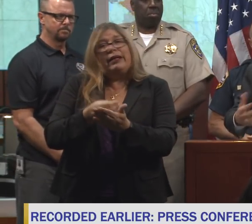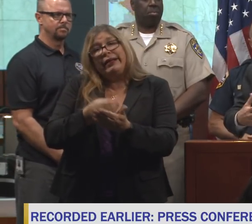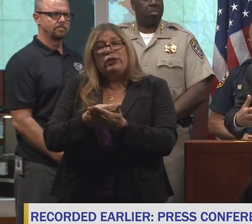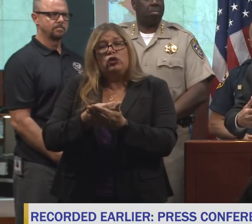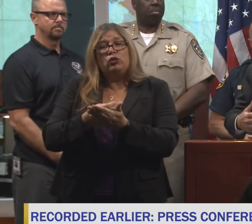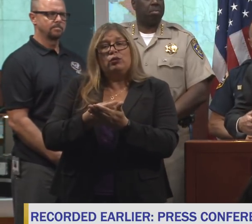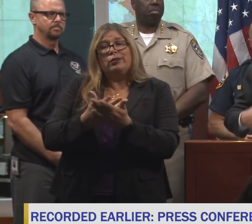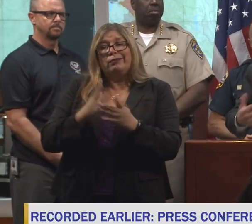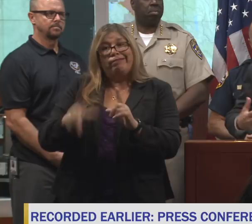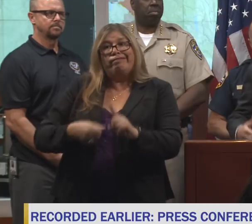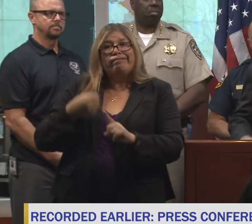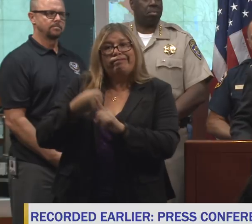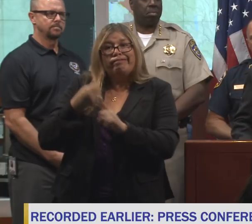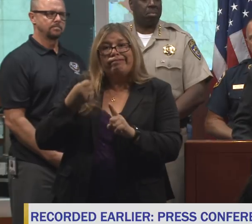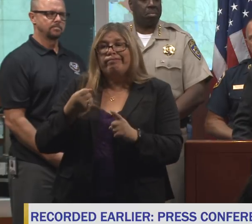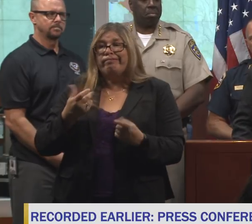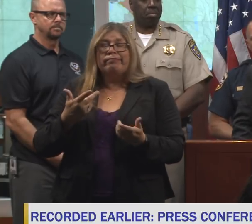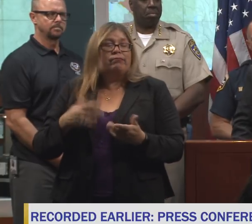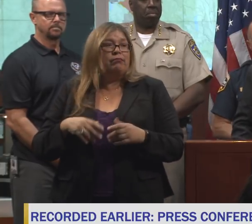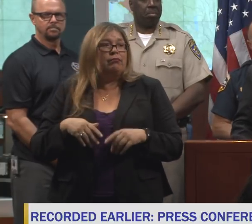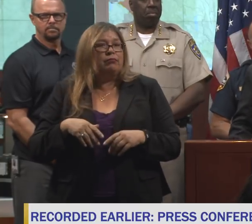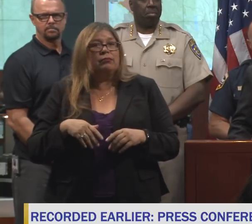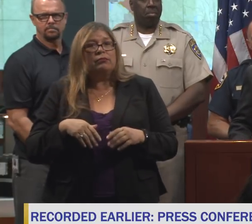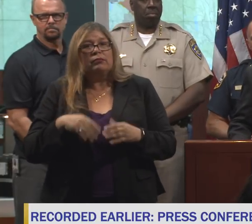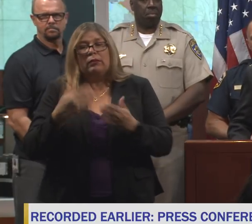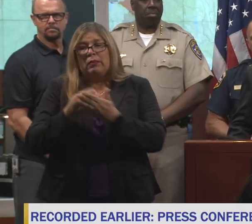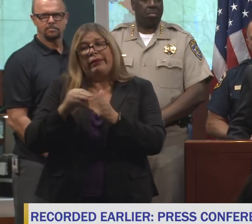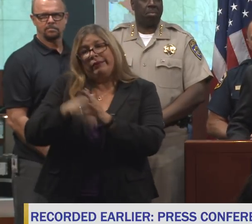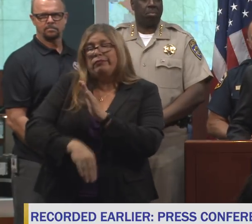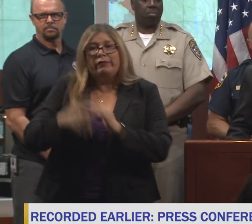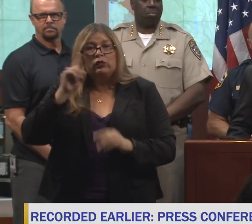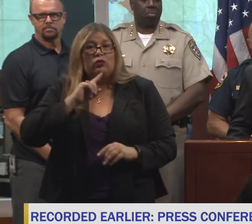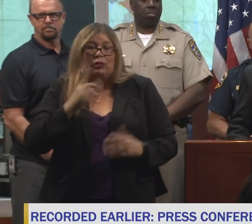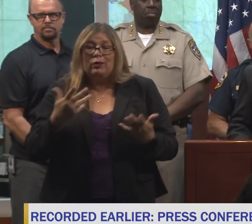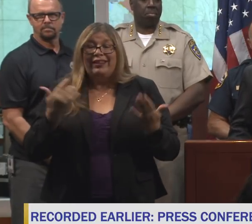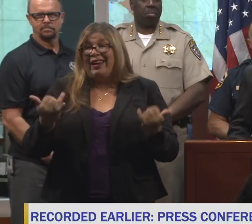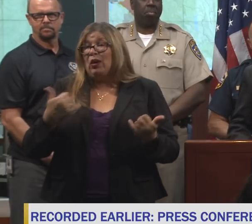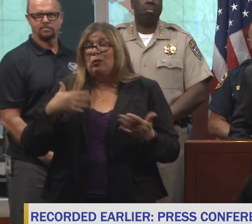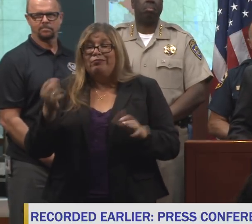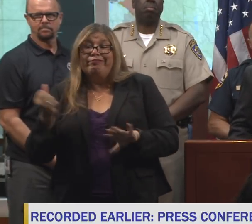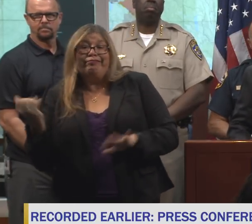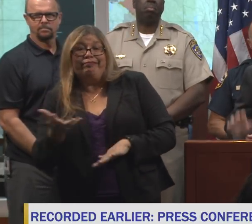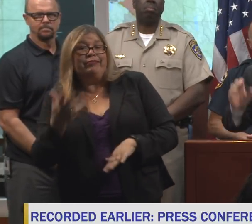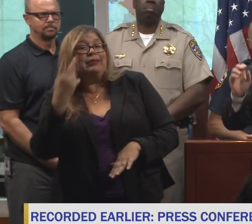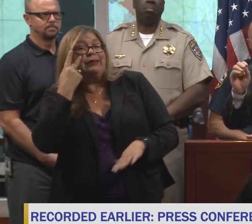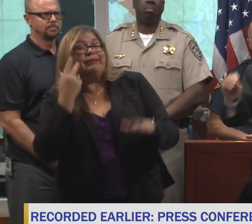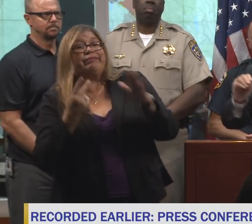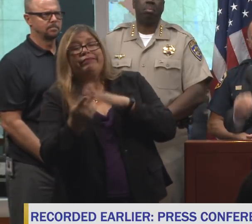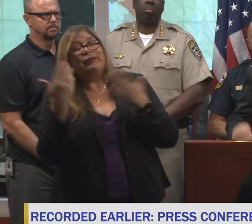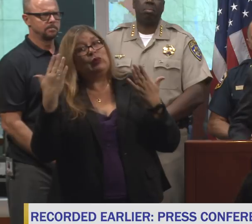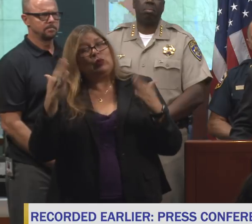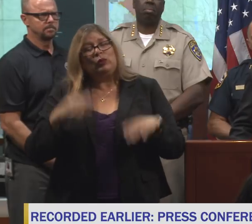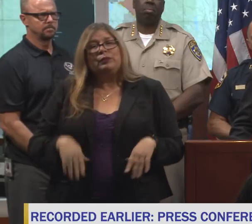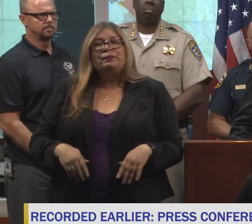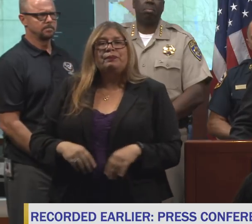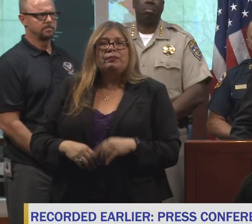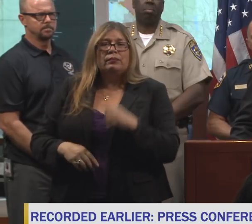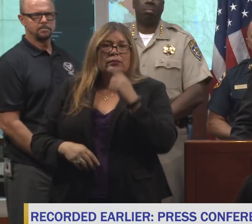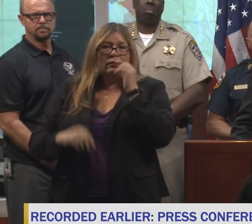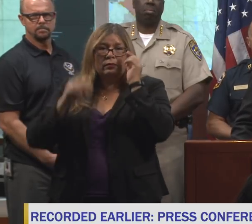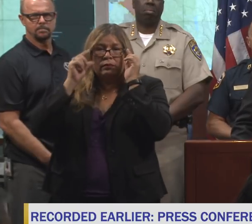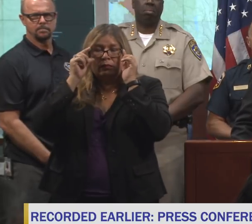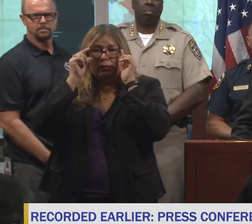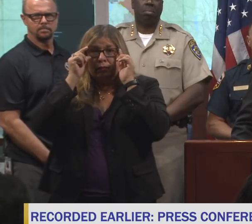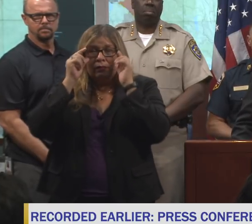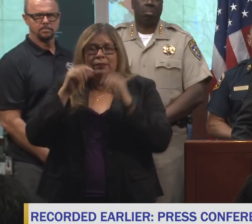financial consequences and dislocations. So it's a crapshoot right now is the way I would say the big economy. there a message